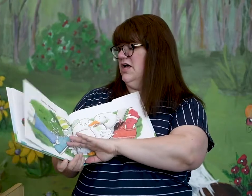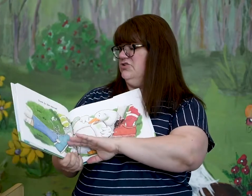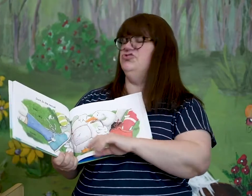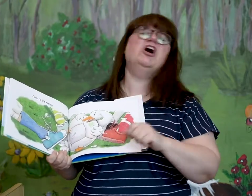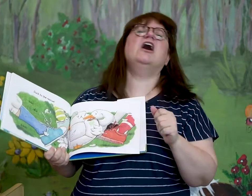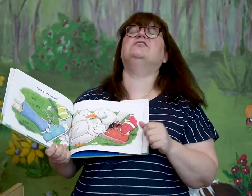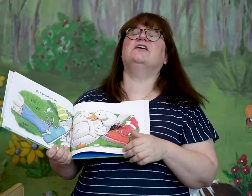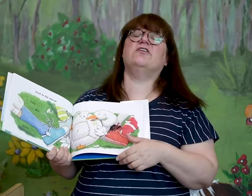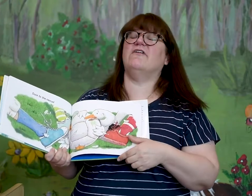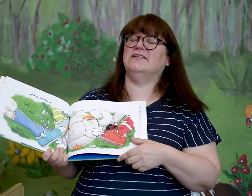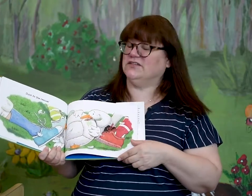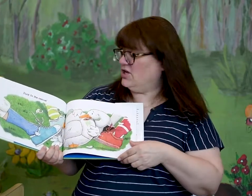Duck to the rescue!